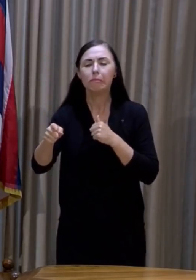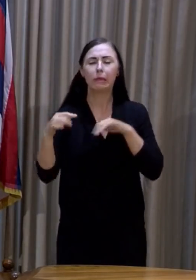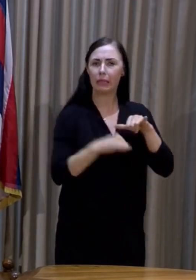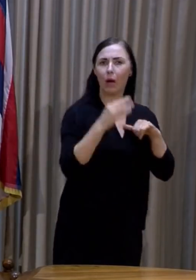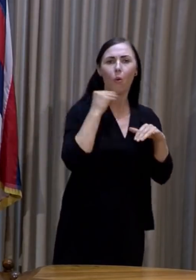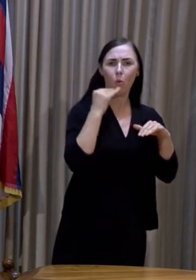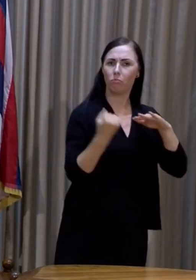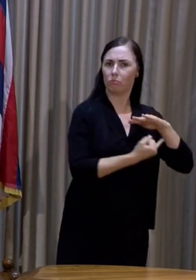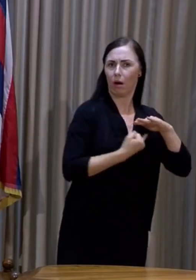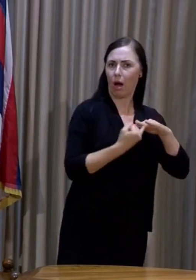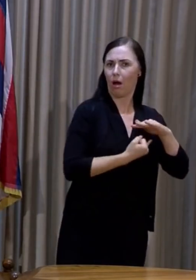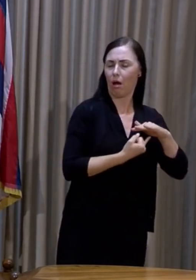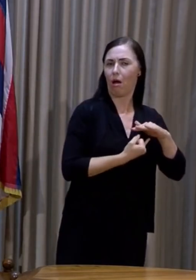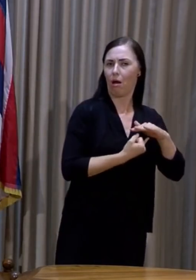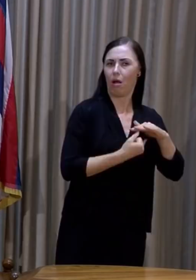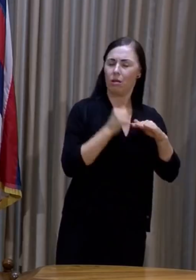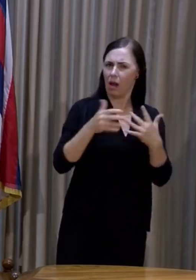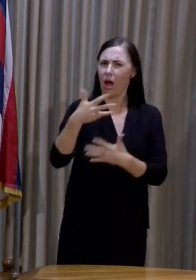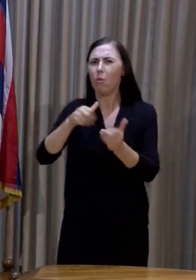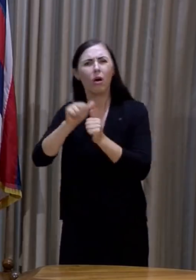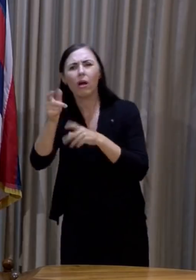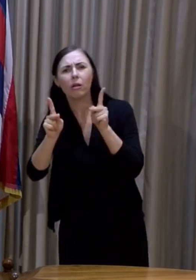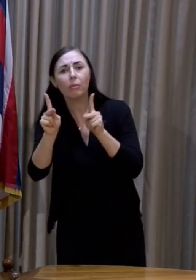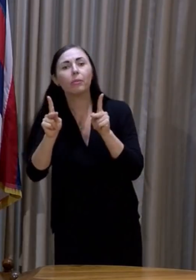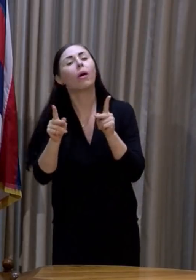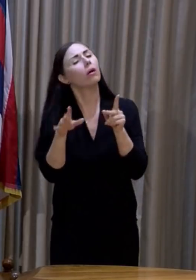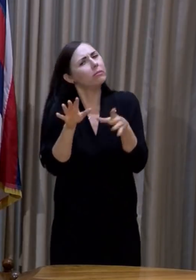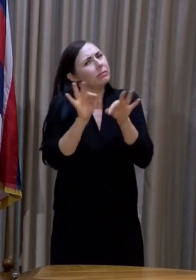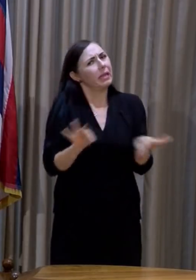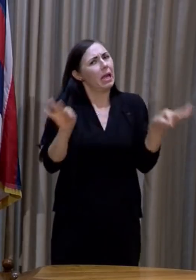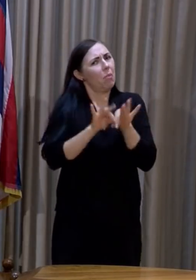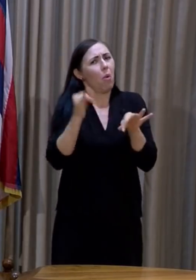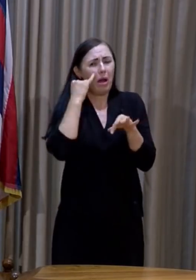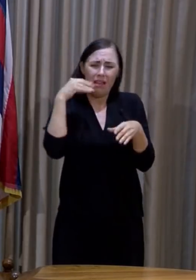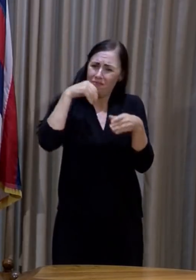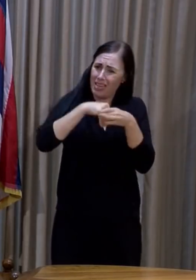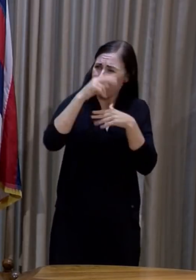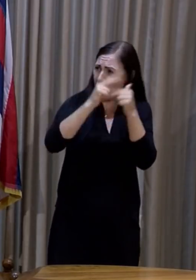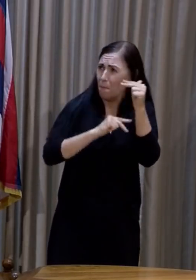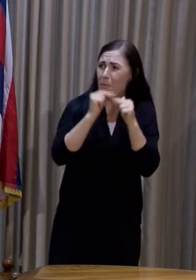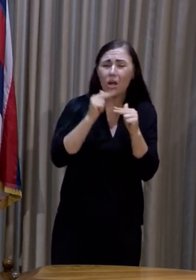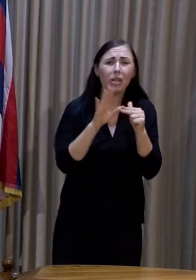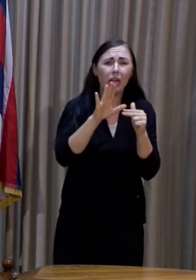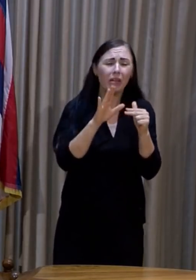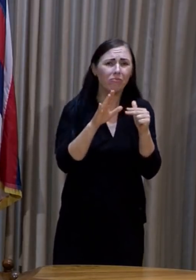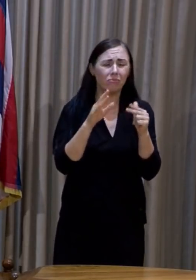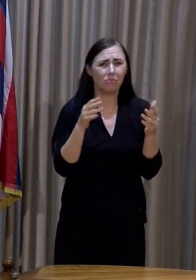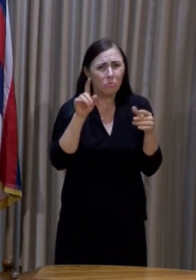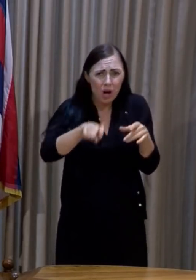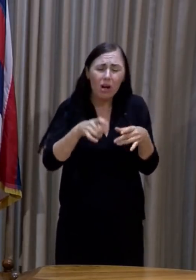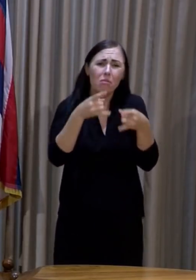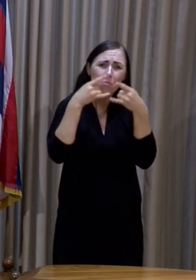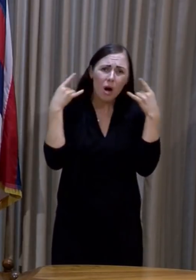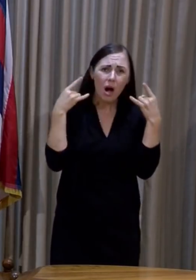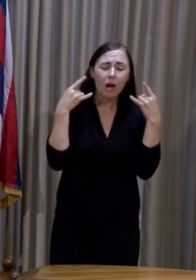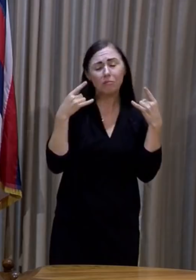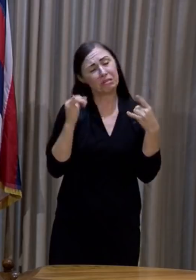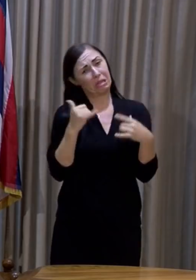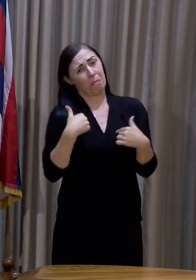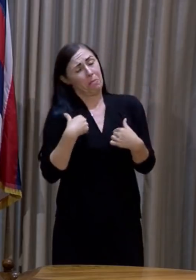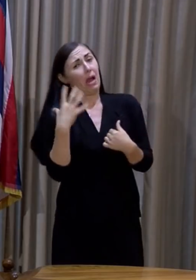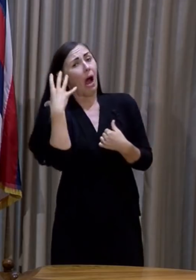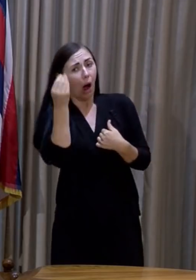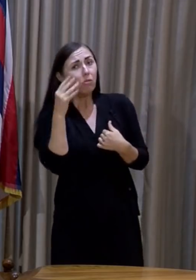from others. Wear your mask indoors and I wear my mask outdoors as well as long as I believe that there will be